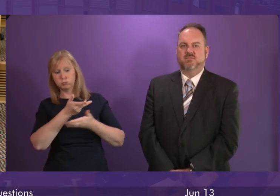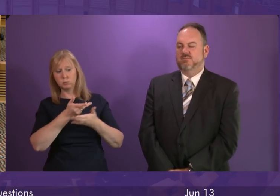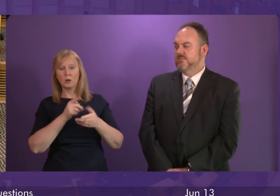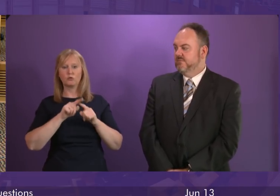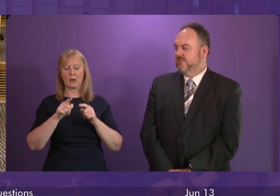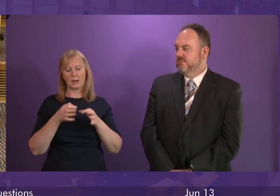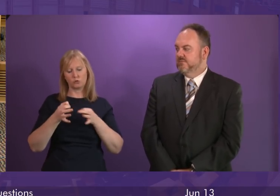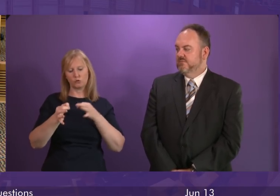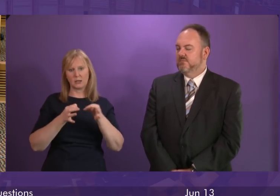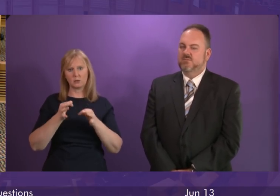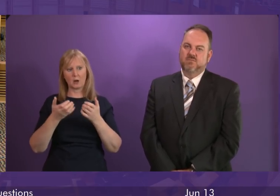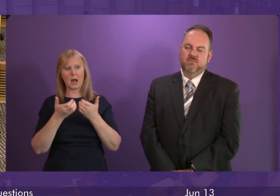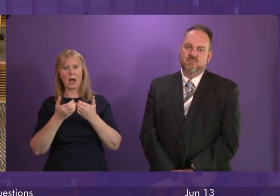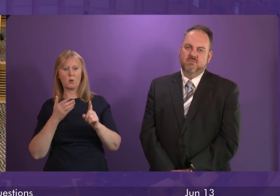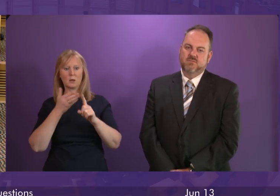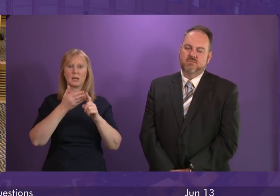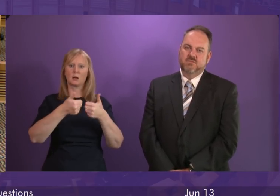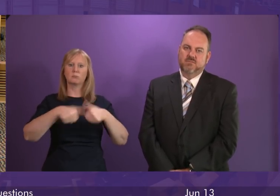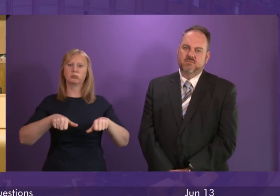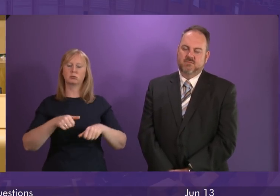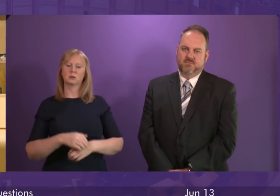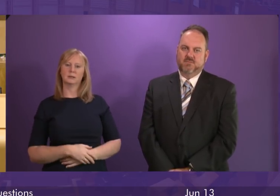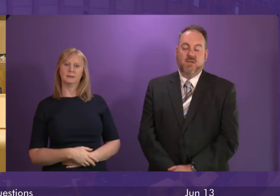coordinated response to tackling this issue across government.